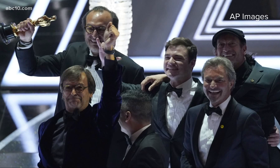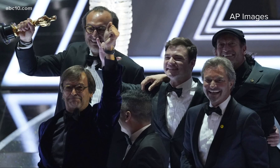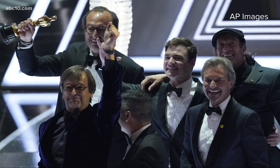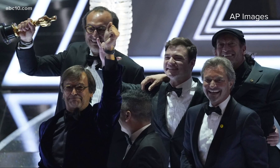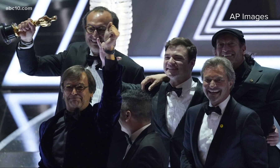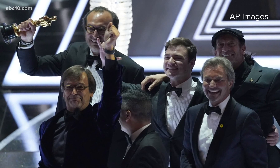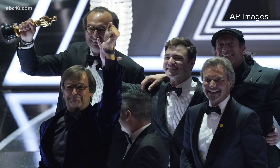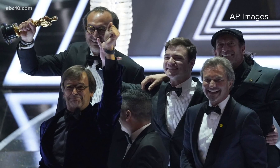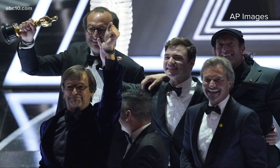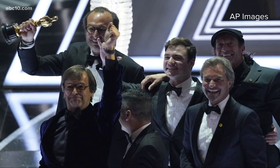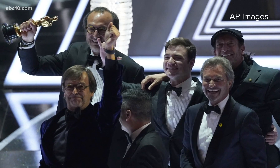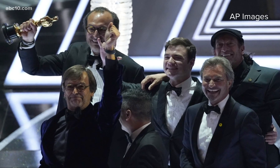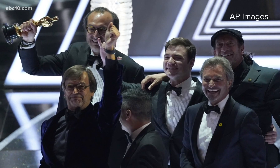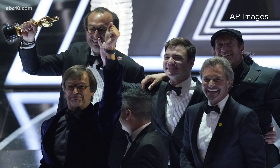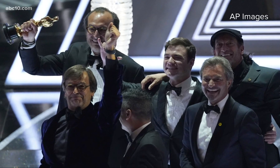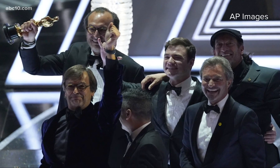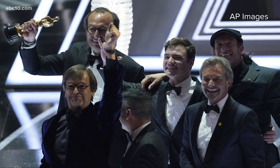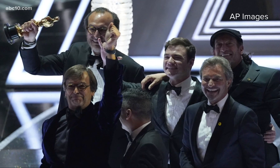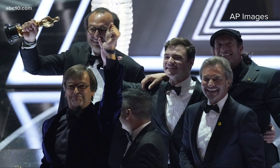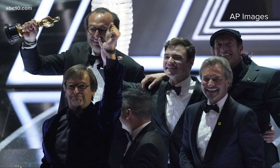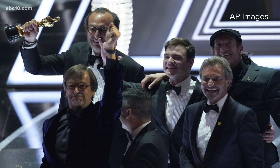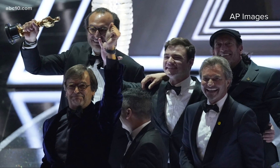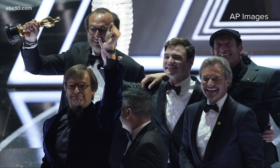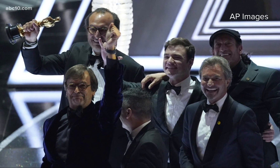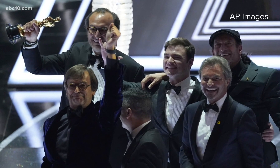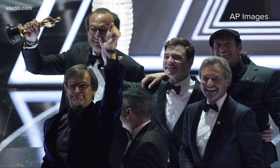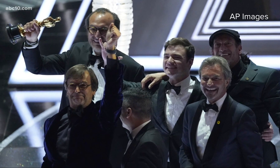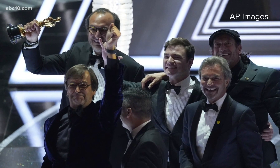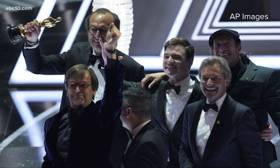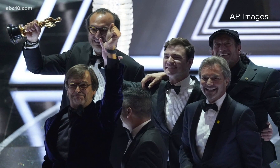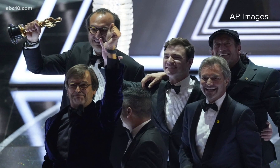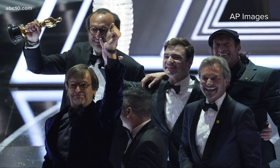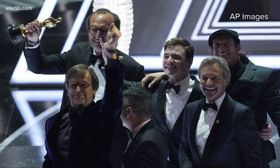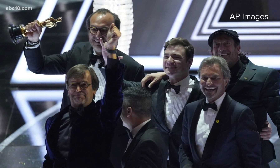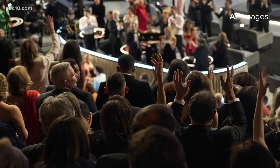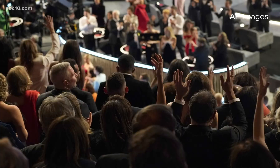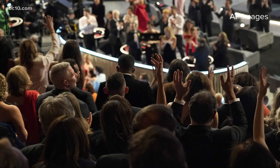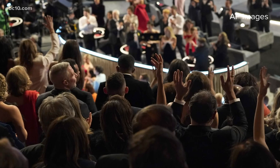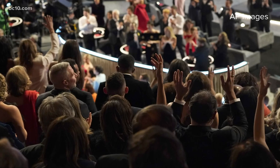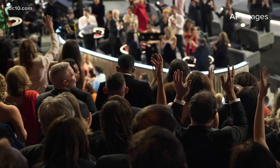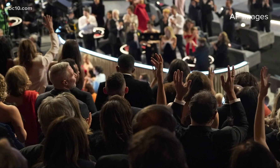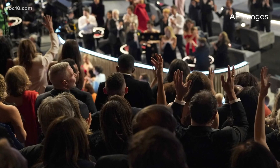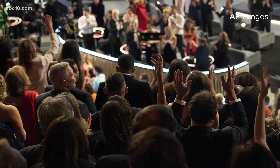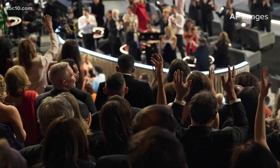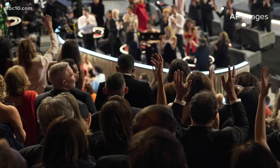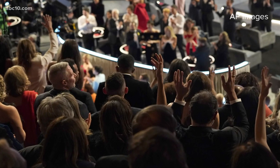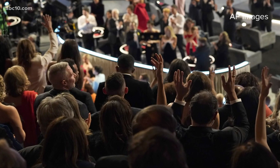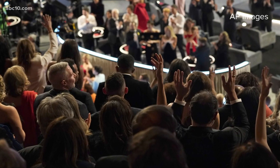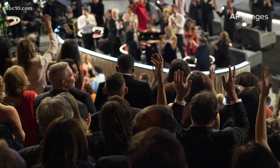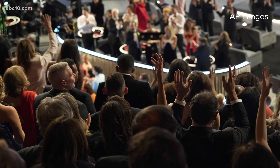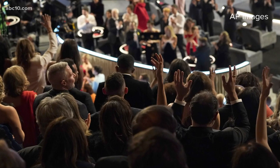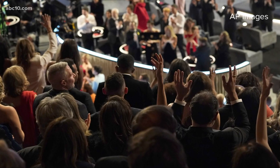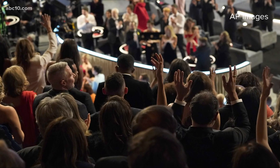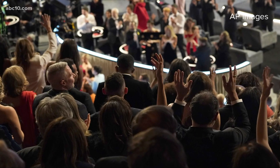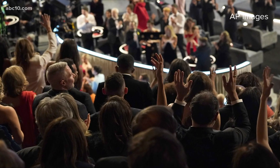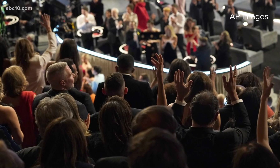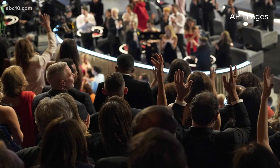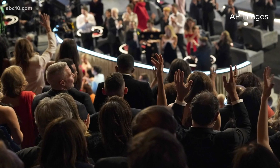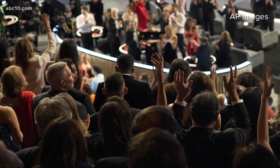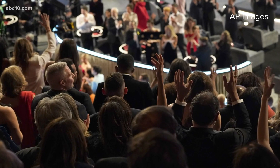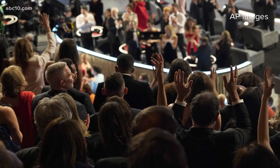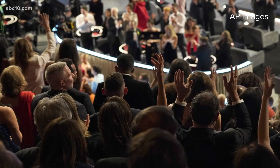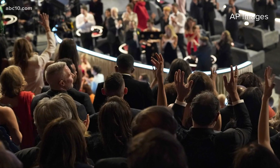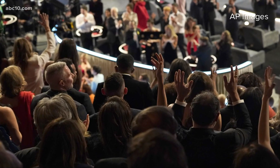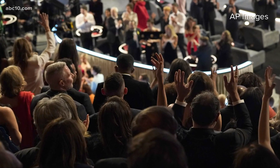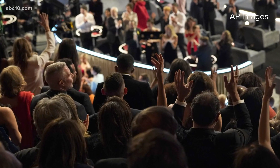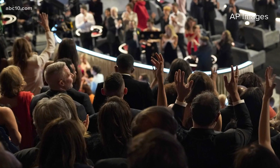I don't forget last night, the film Coda also made history becoming the first streaming movie to win the award and bringing the deaf and hearing